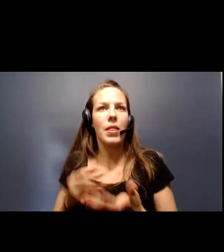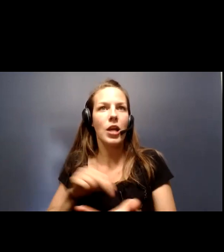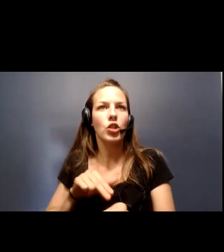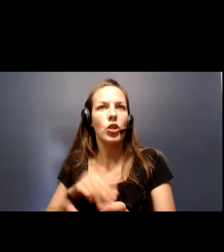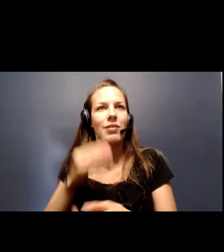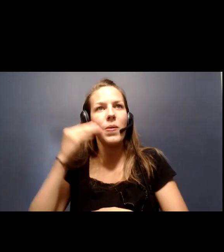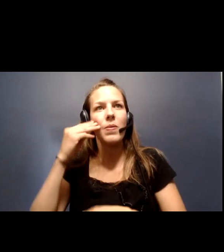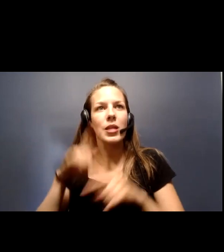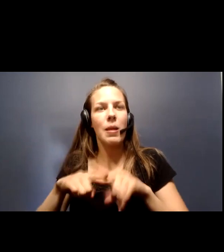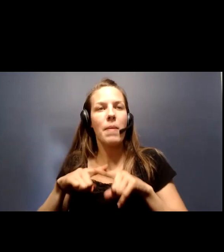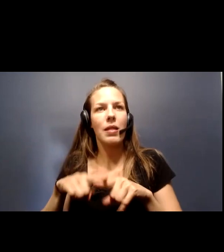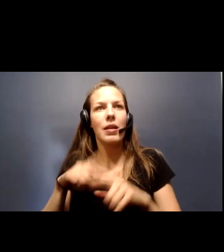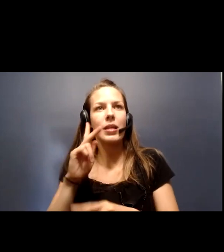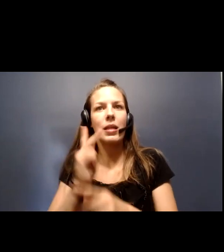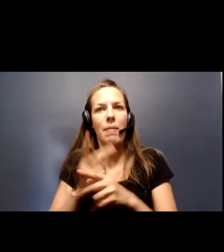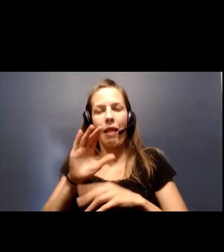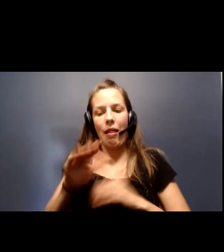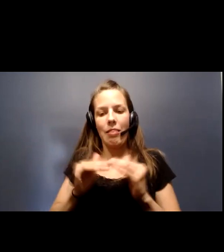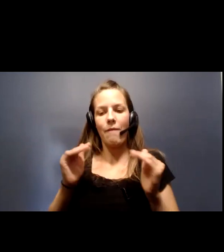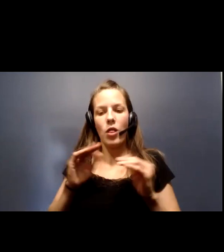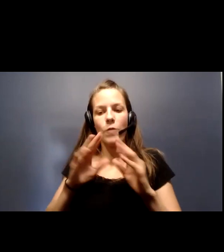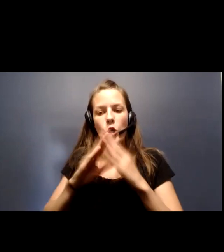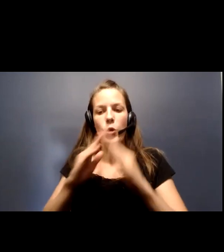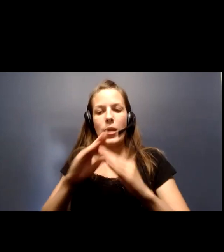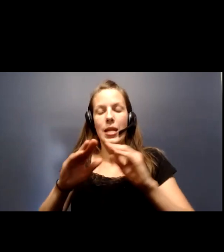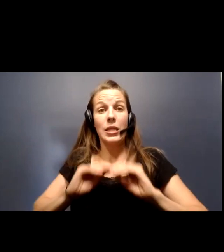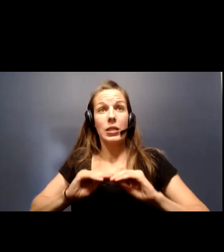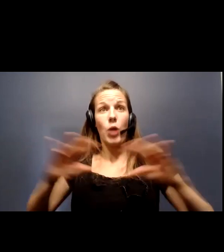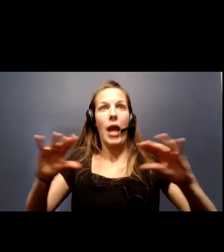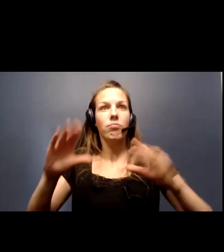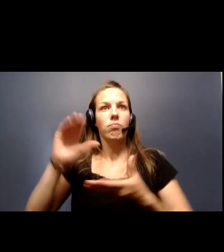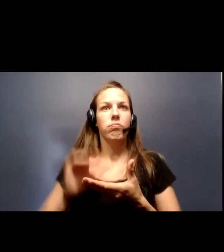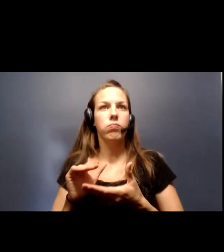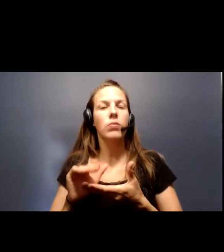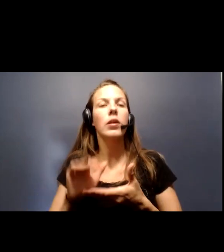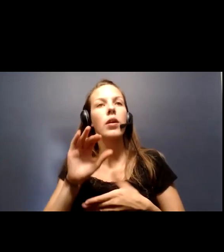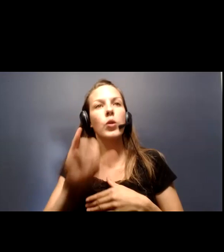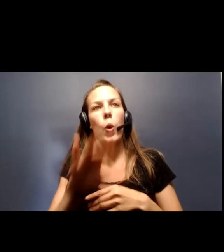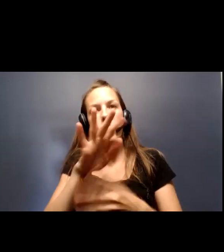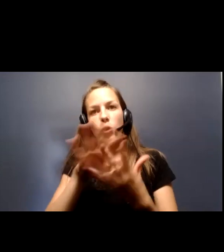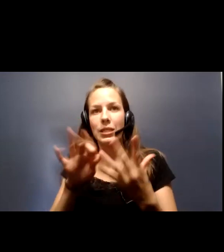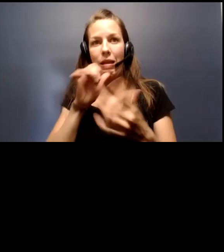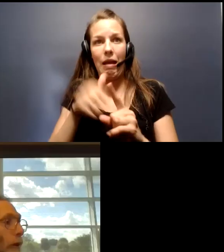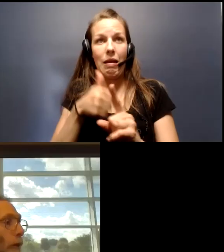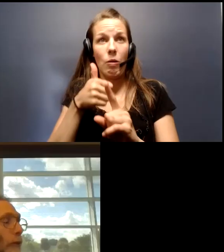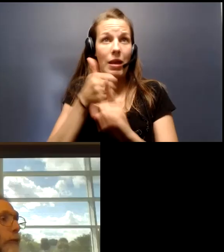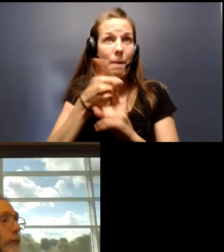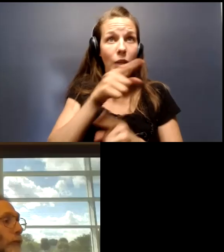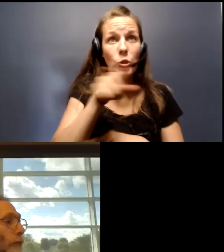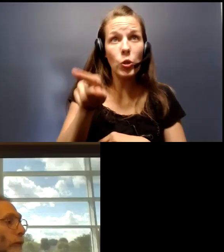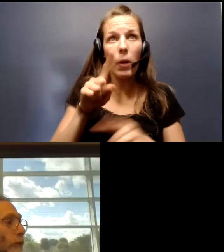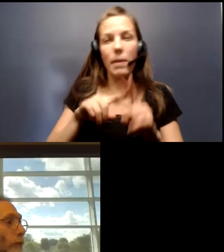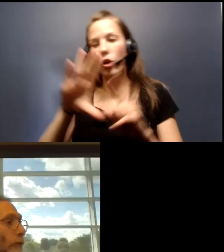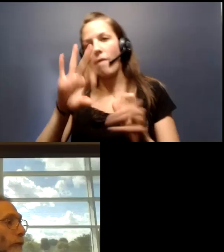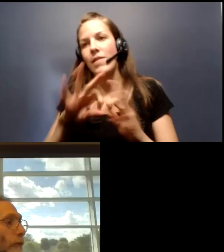depends on keeping the level of community spread low. Remember, your choices impact not only you, but your